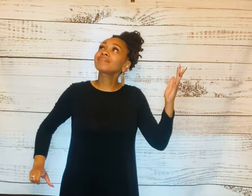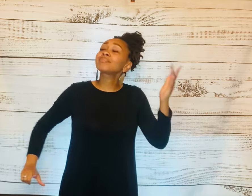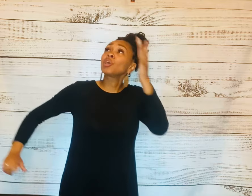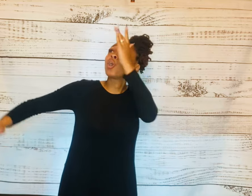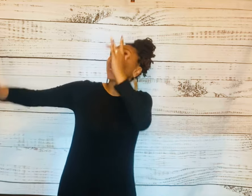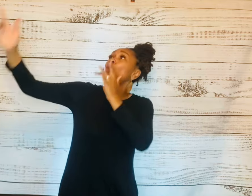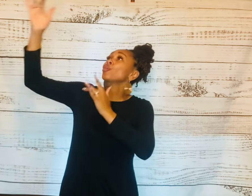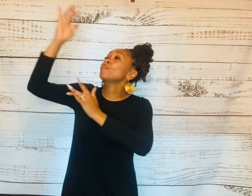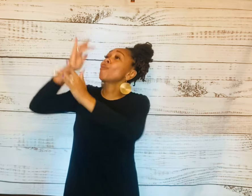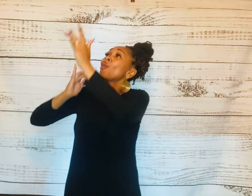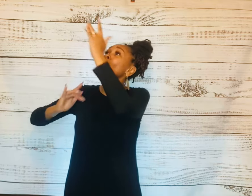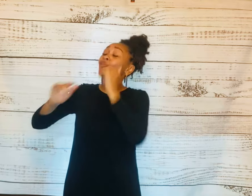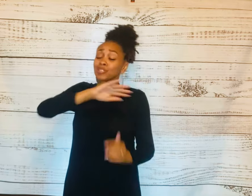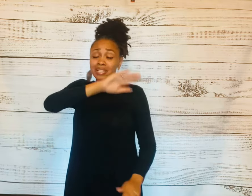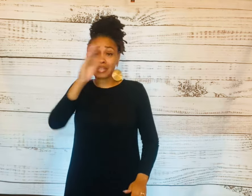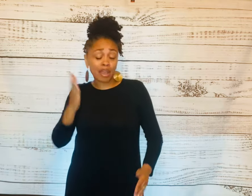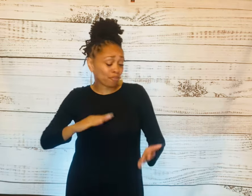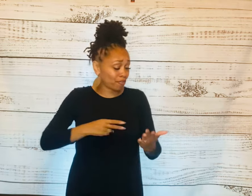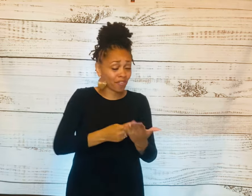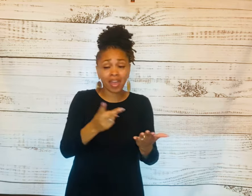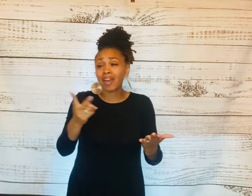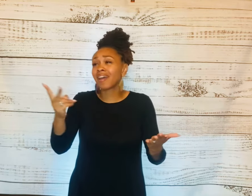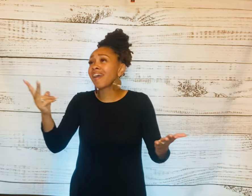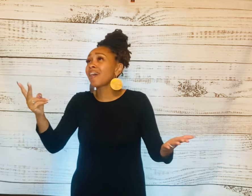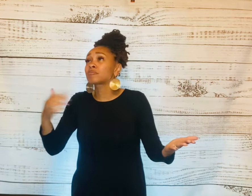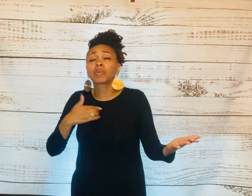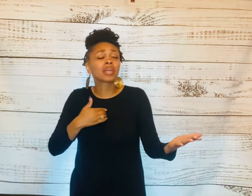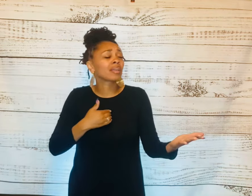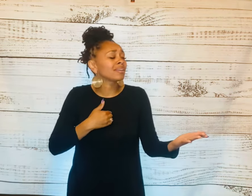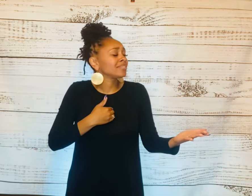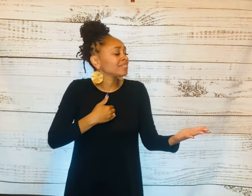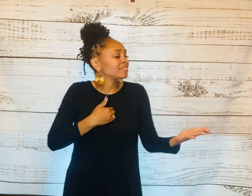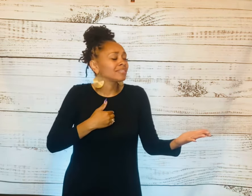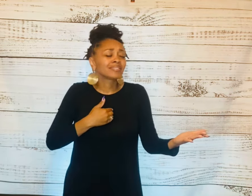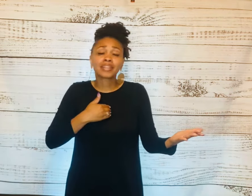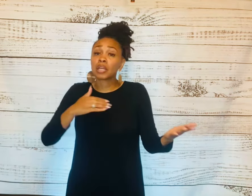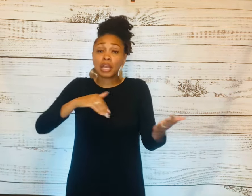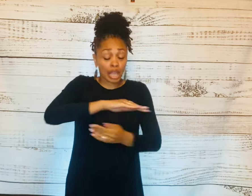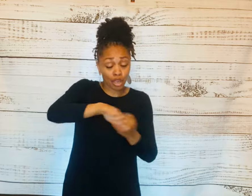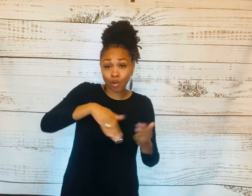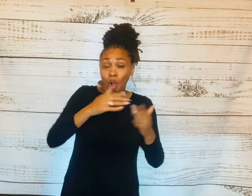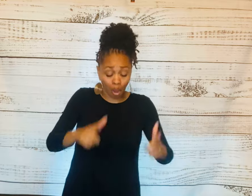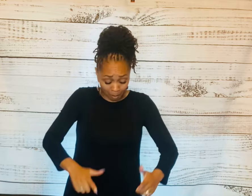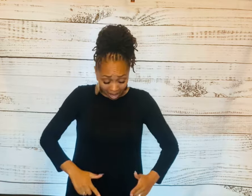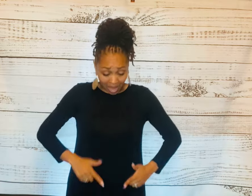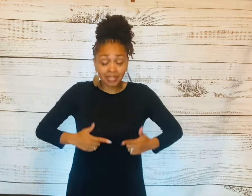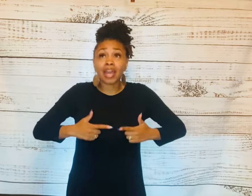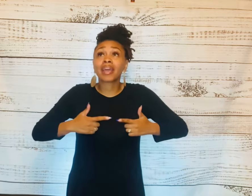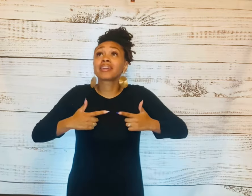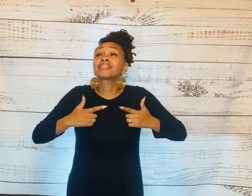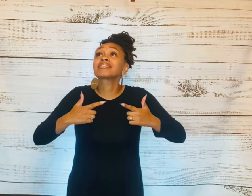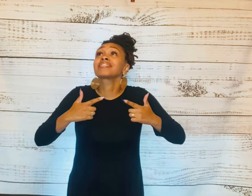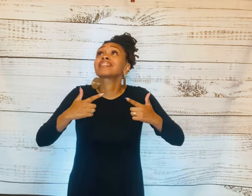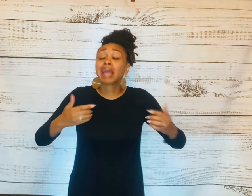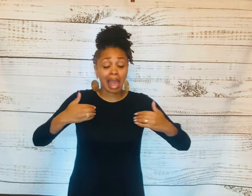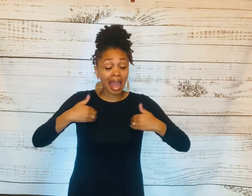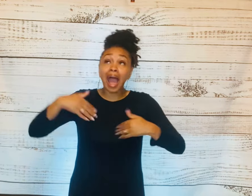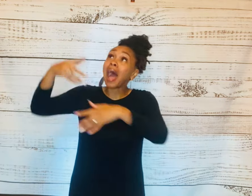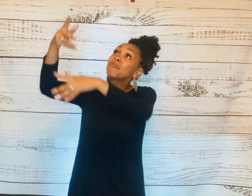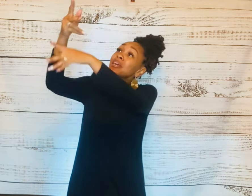Oh, Your mercy never fails me All my days I've